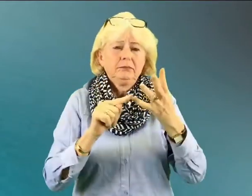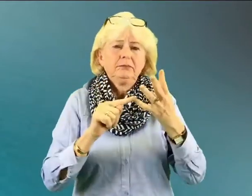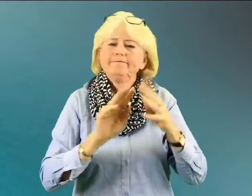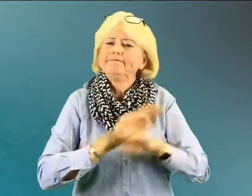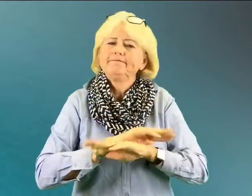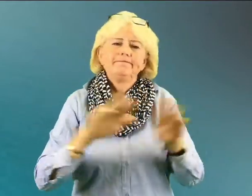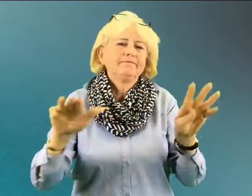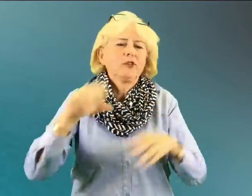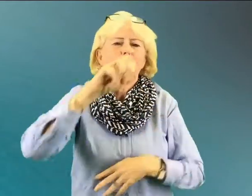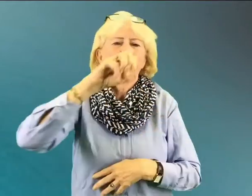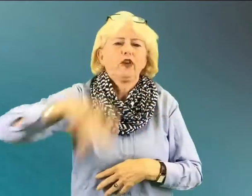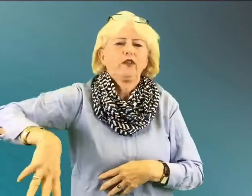I I